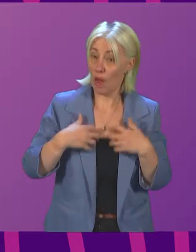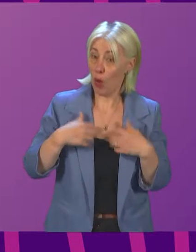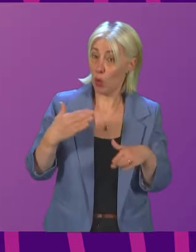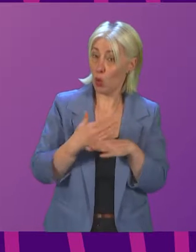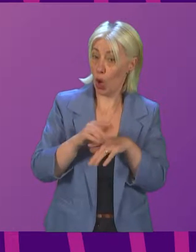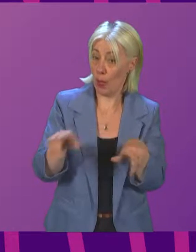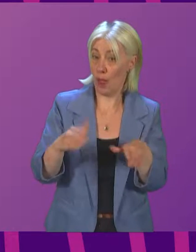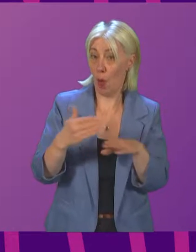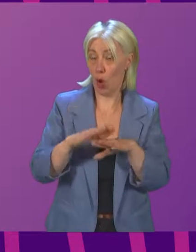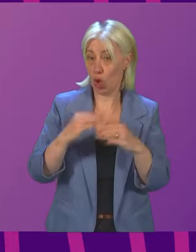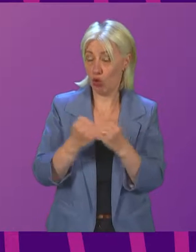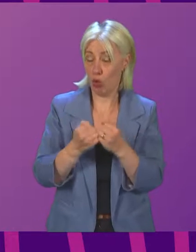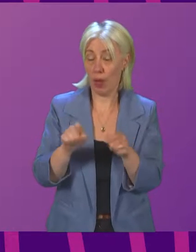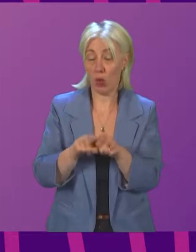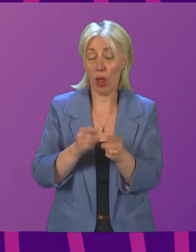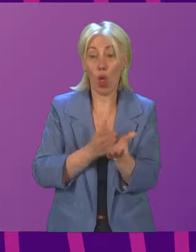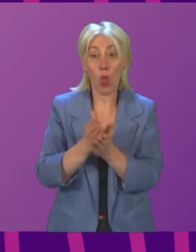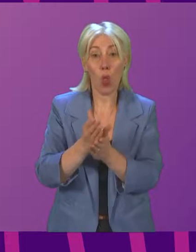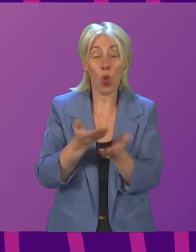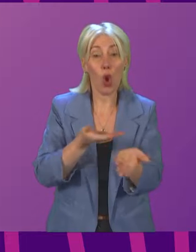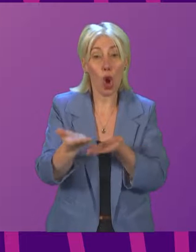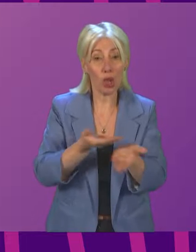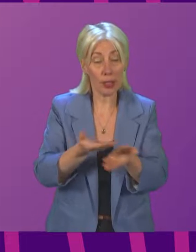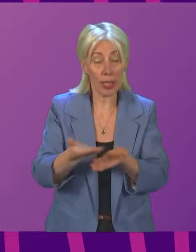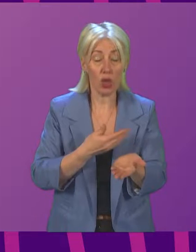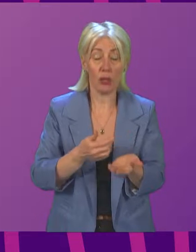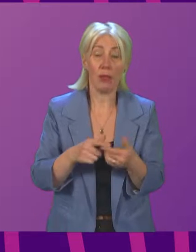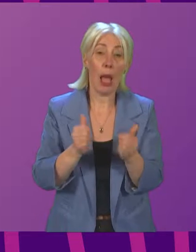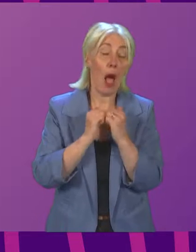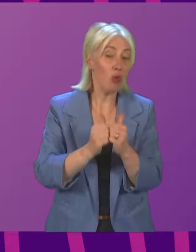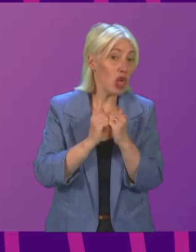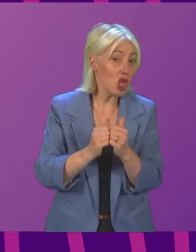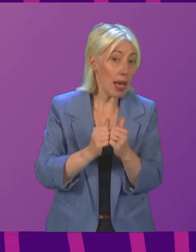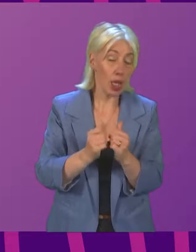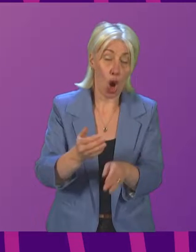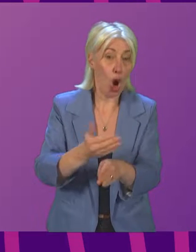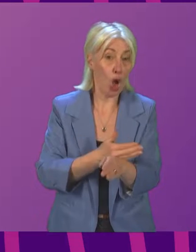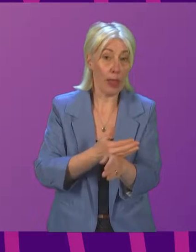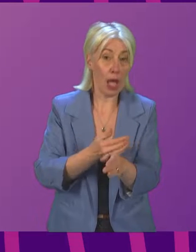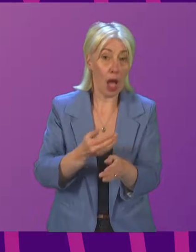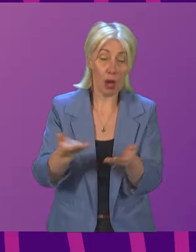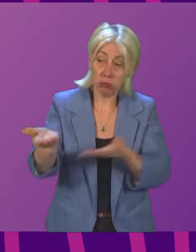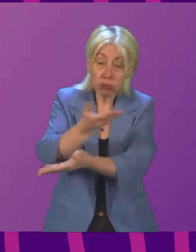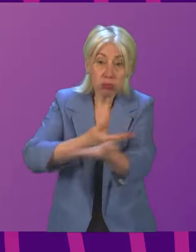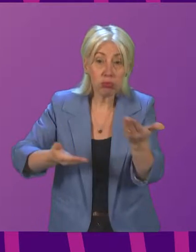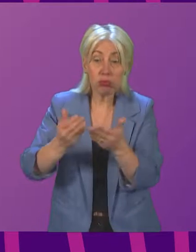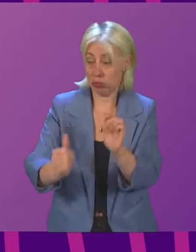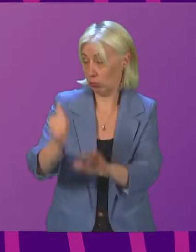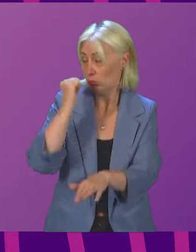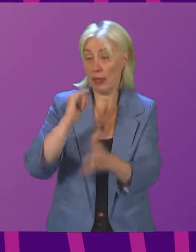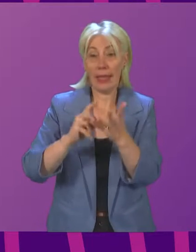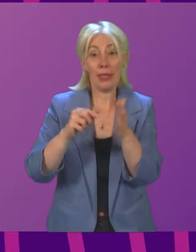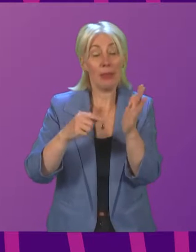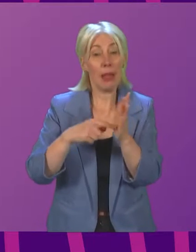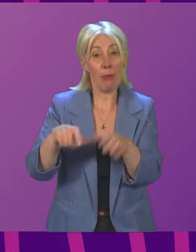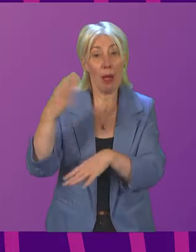during the consultation and bill process. I appreciated the opportunity to have an early discussion about this when I attended the committee back in September, and